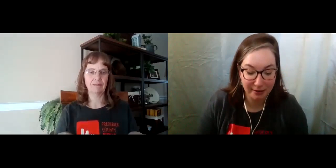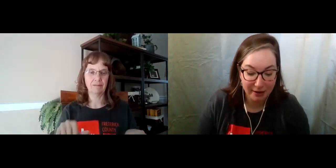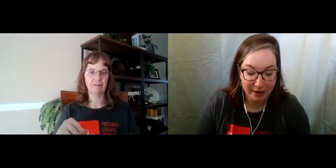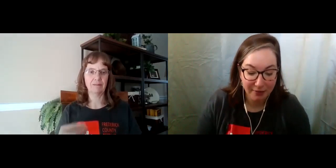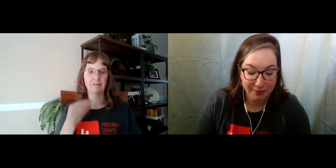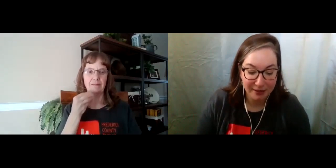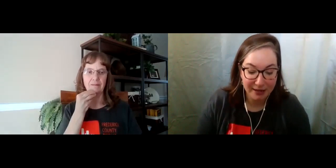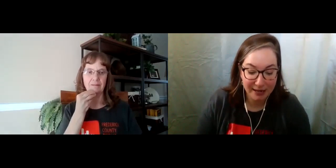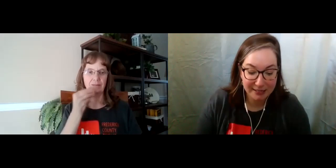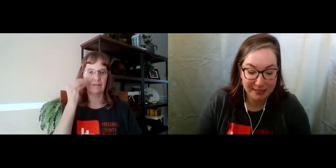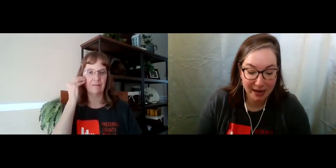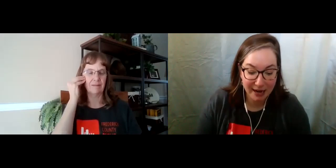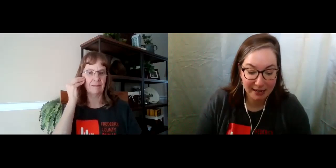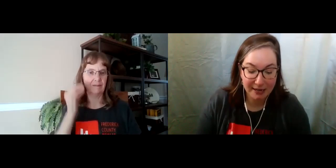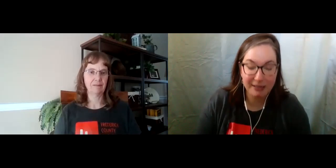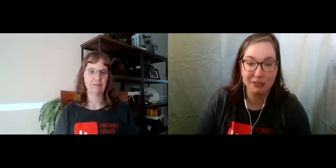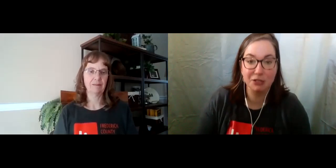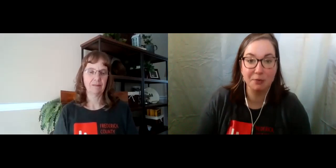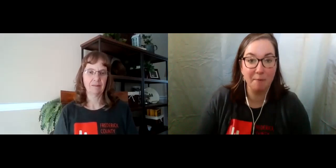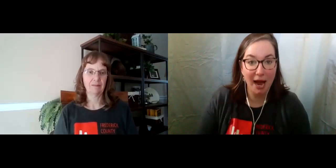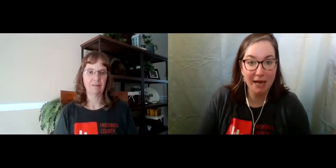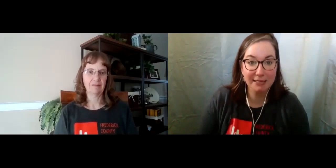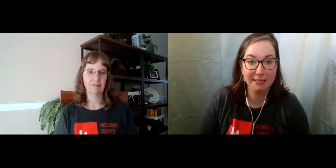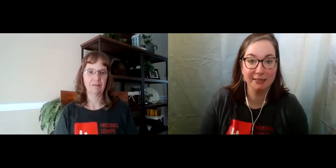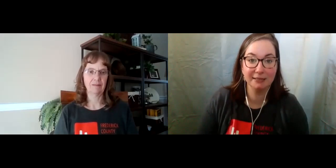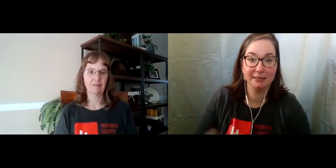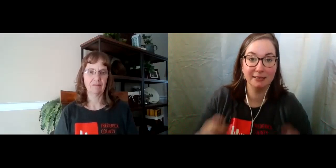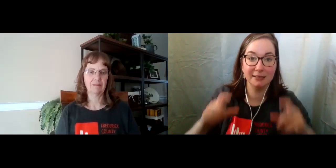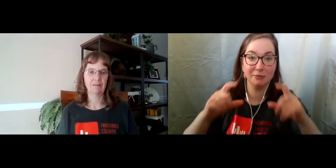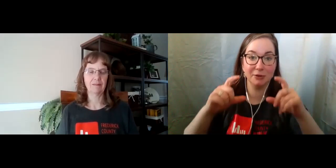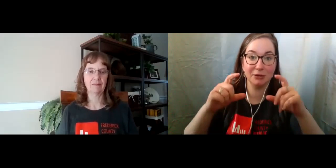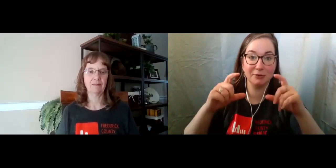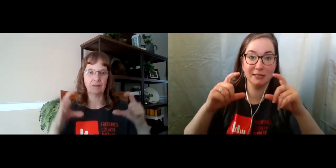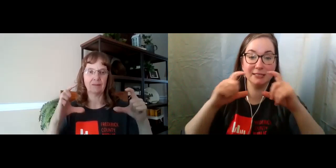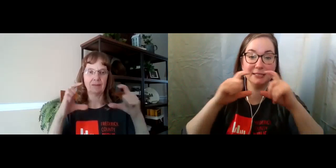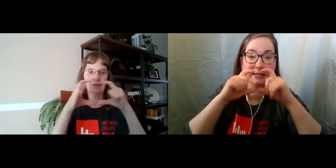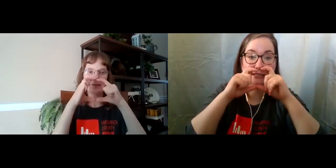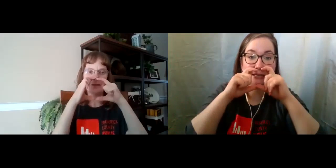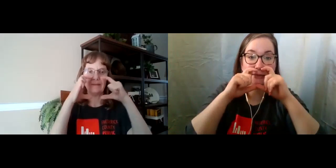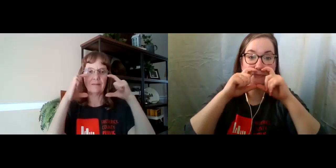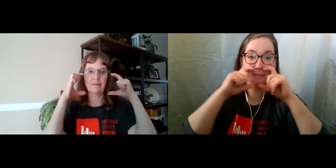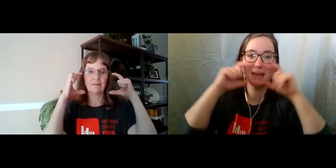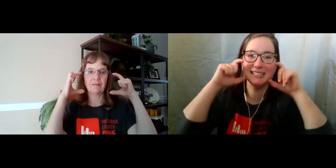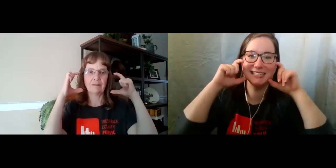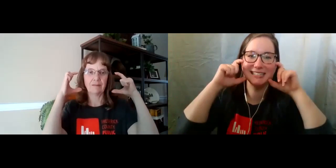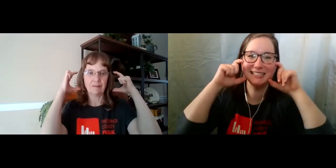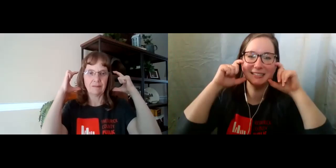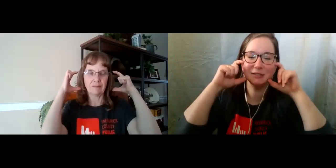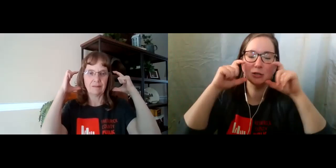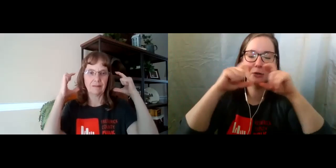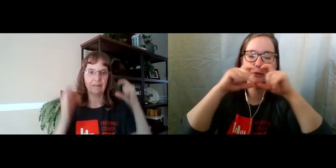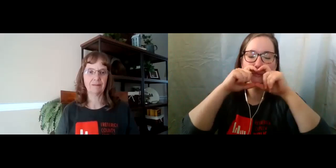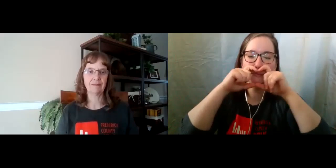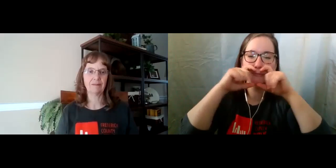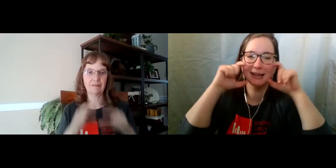The next sign is mask. We're going to do this. then mask. Mask.